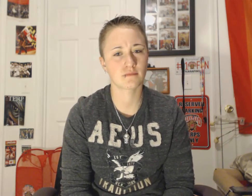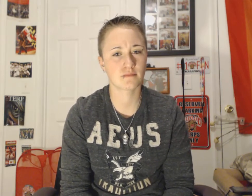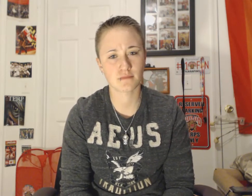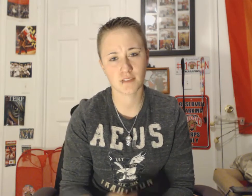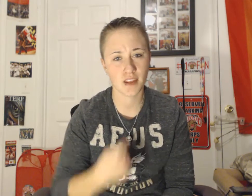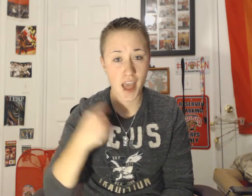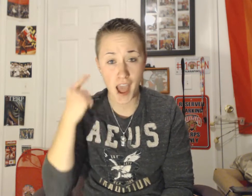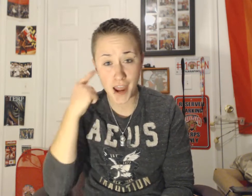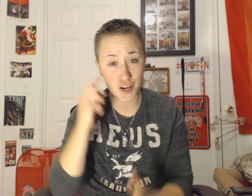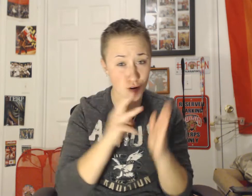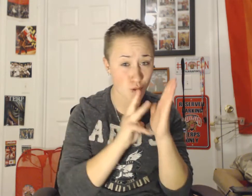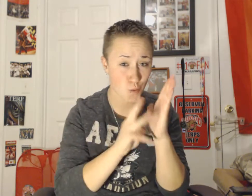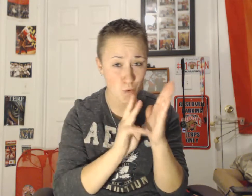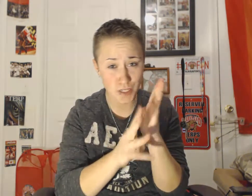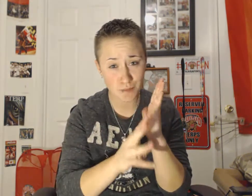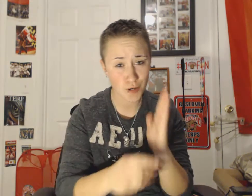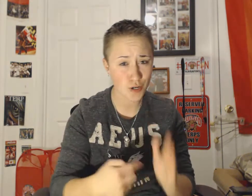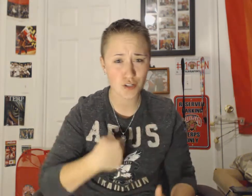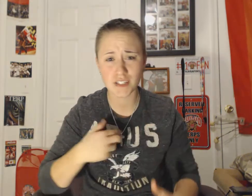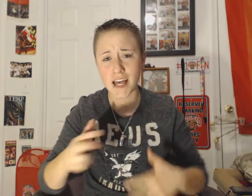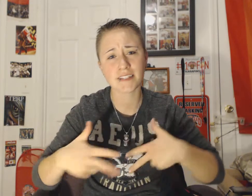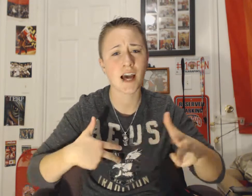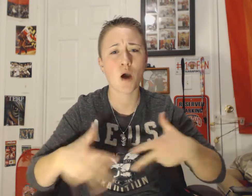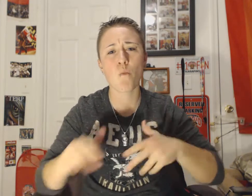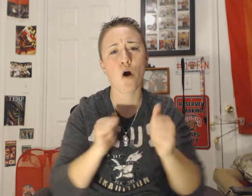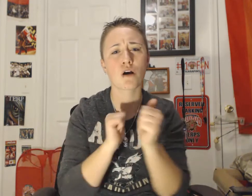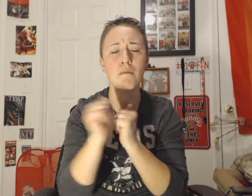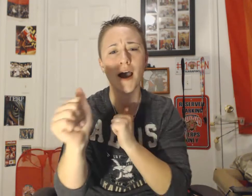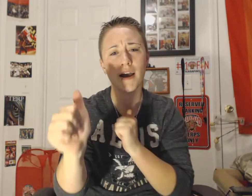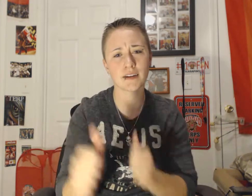I hear the whispers as I walk by